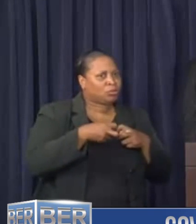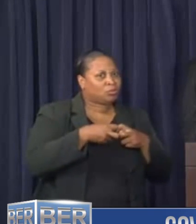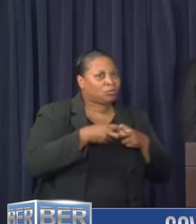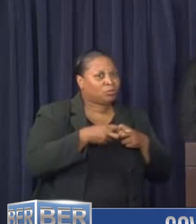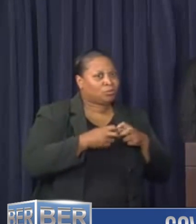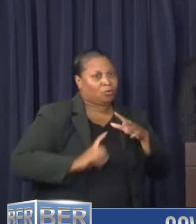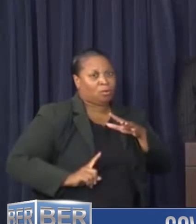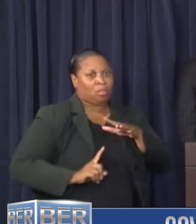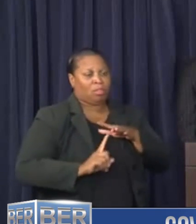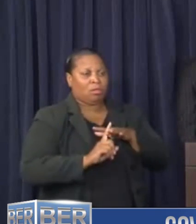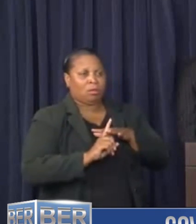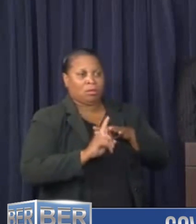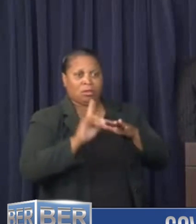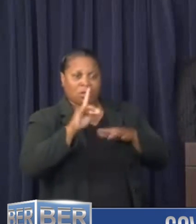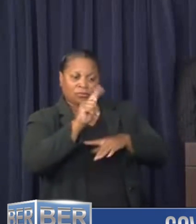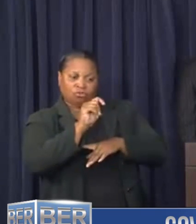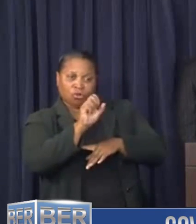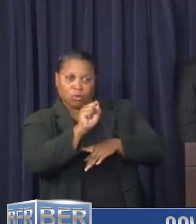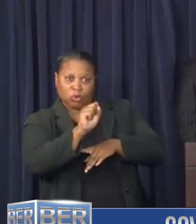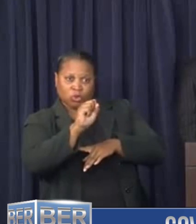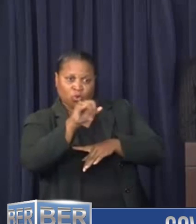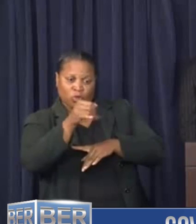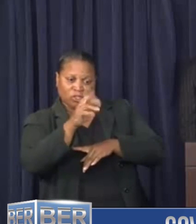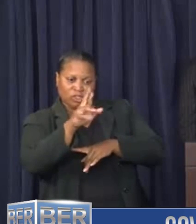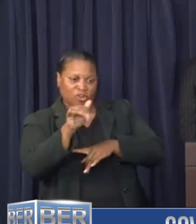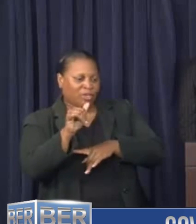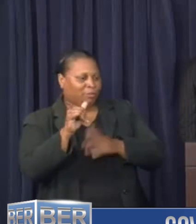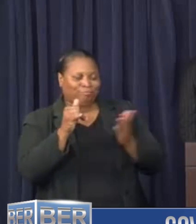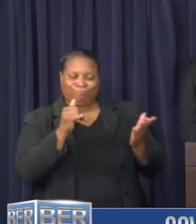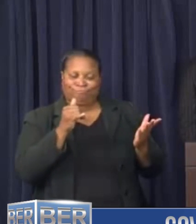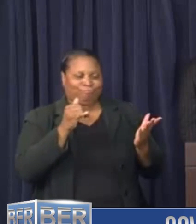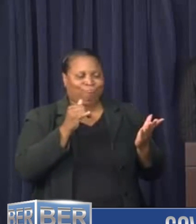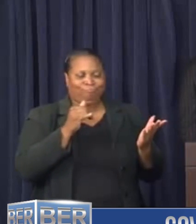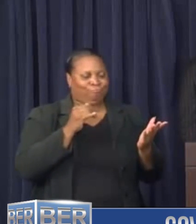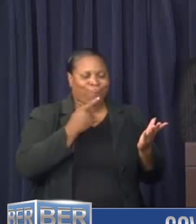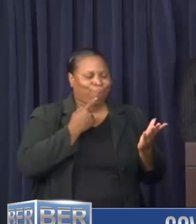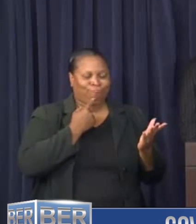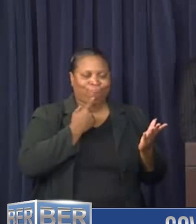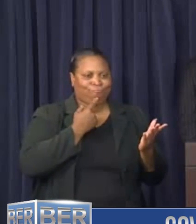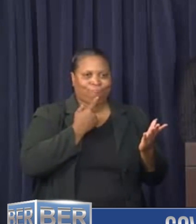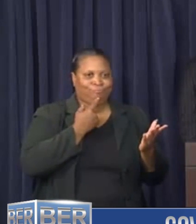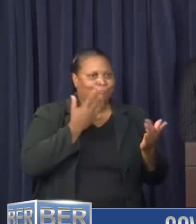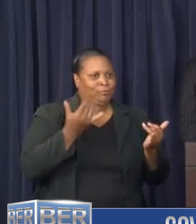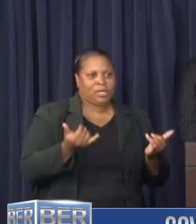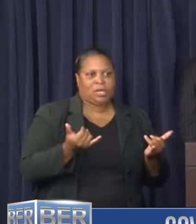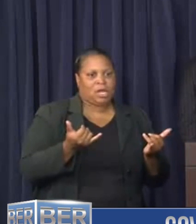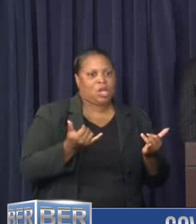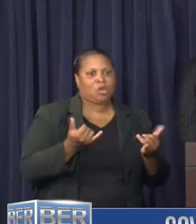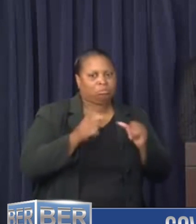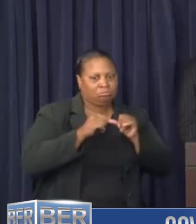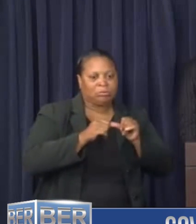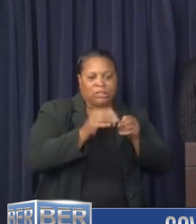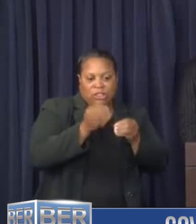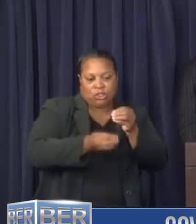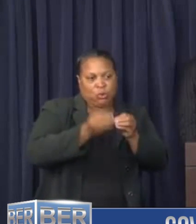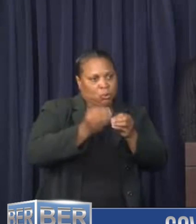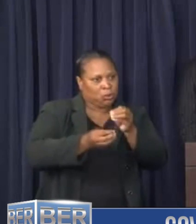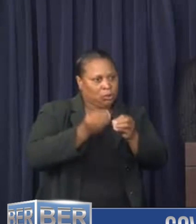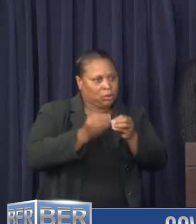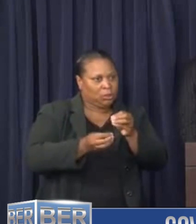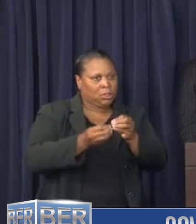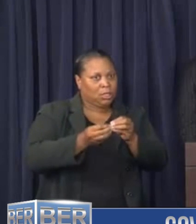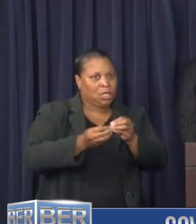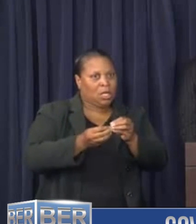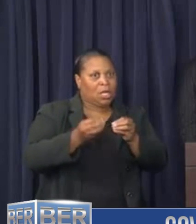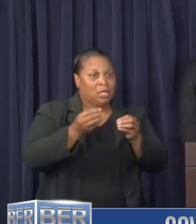of Truncle Storm Jerry? Unfortunately, we can't declare that at this stage. We continue restoration efforts, as mentioned earlier.